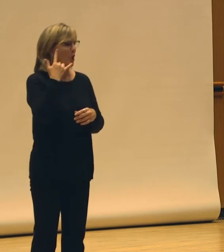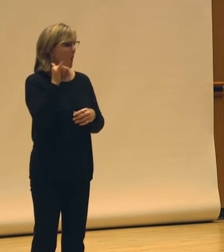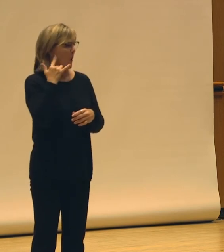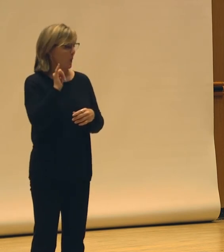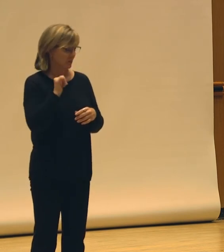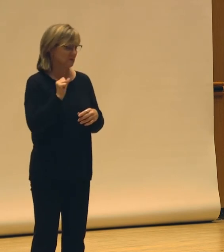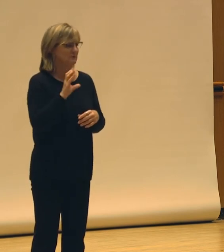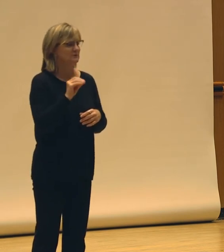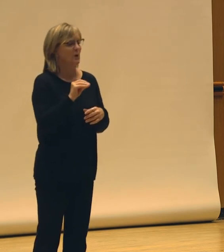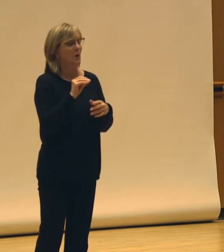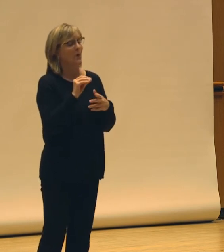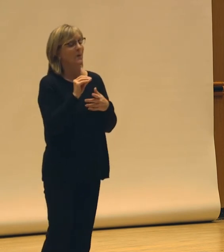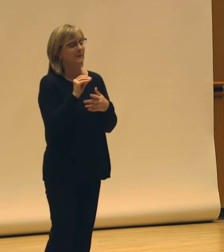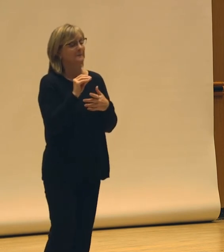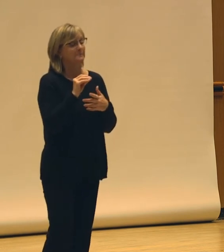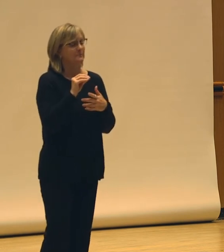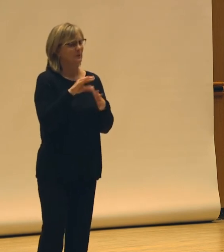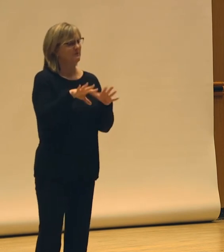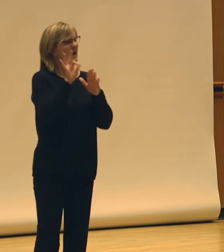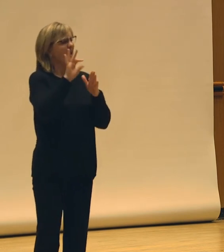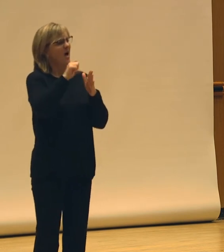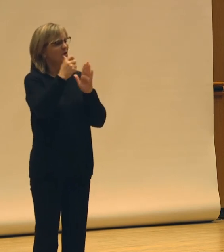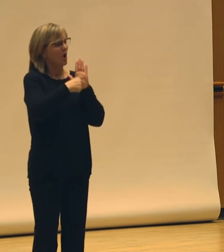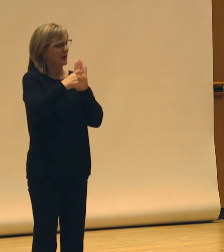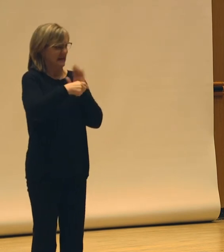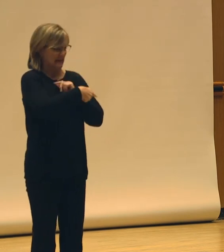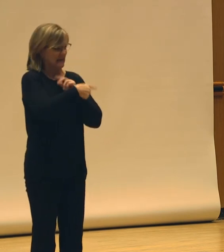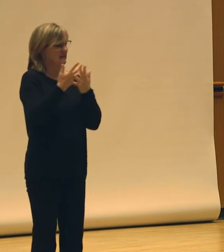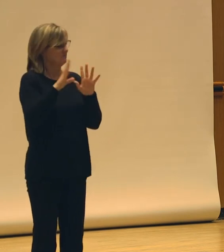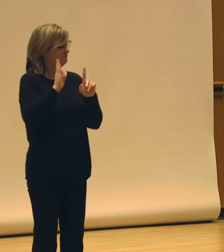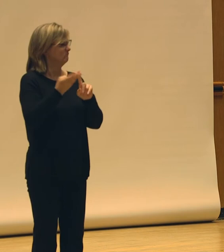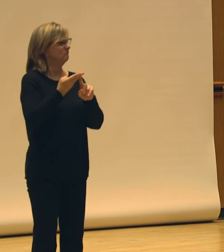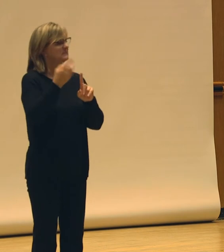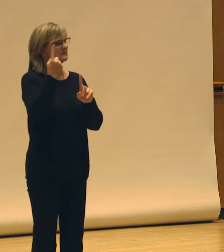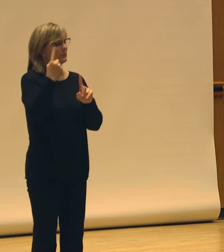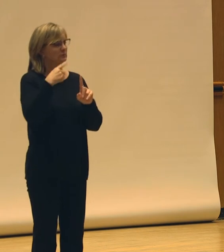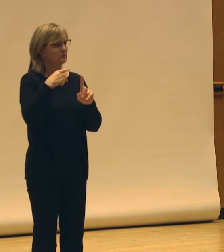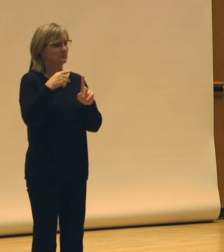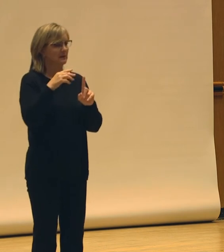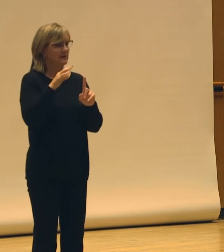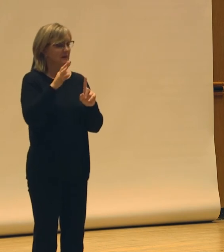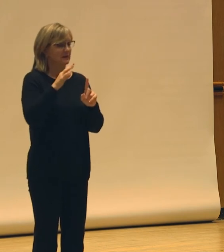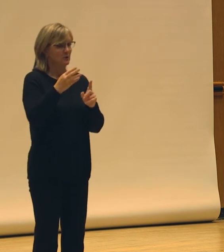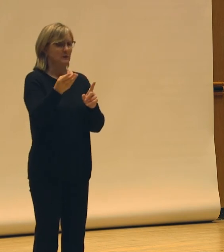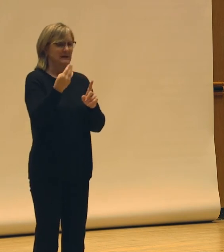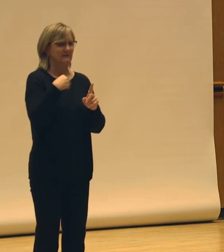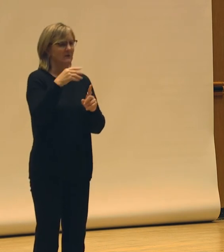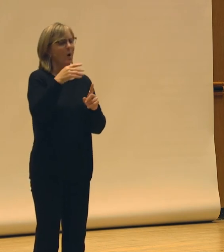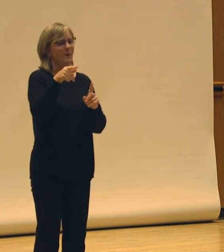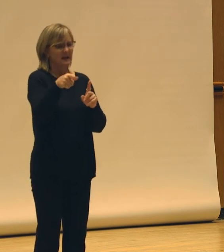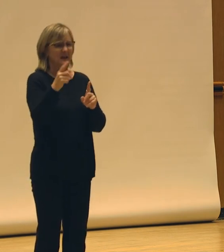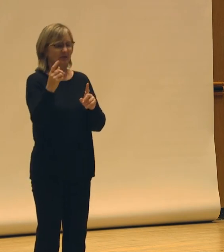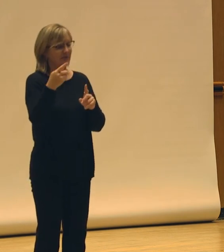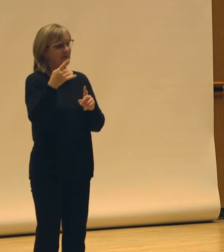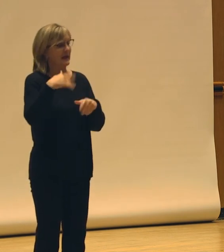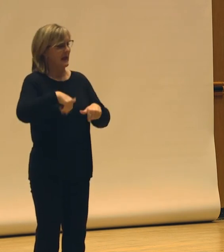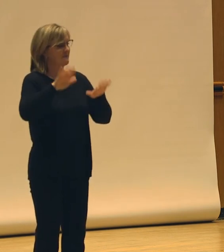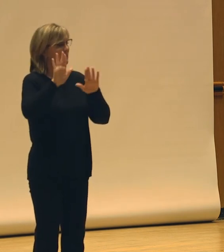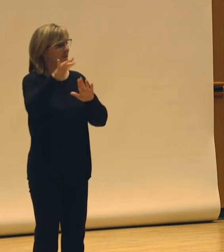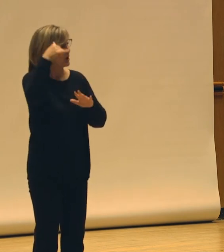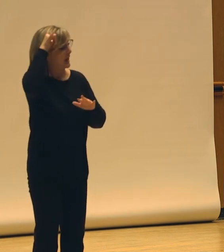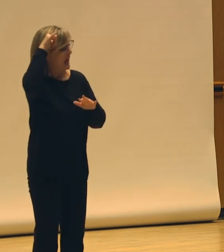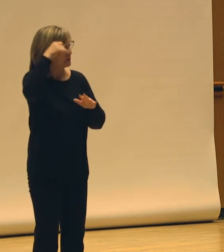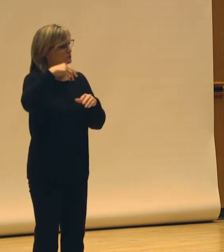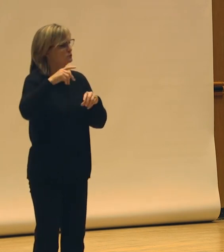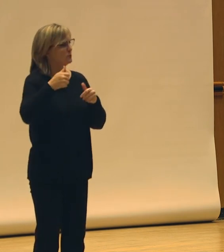We found this other great article too. He convinced someone to give them their cattle to post bond. For him to get out of jail. We don't know